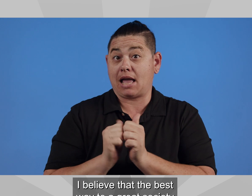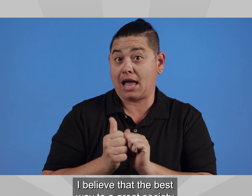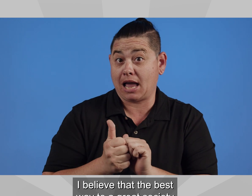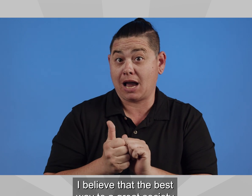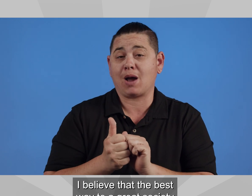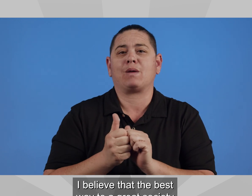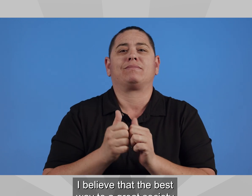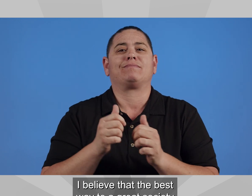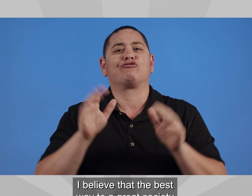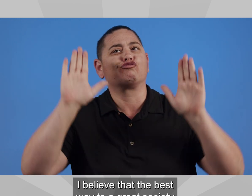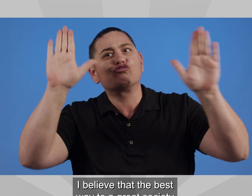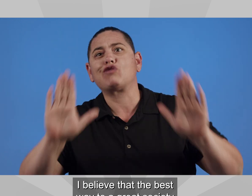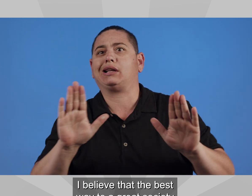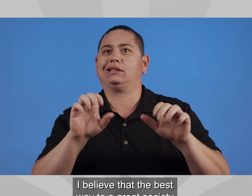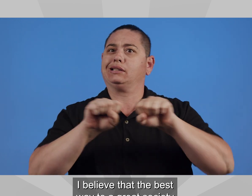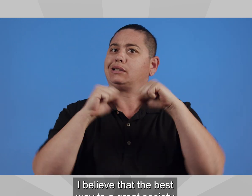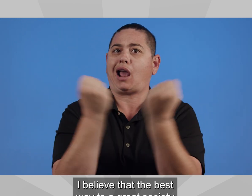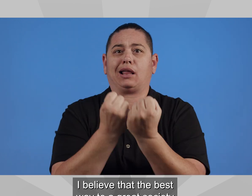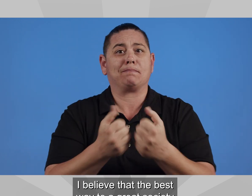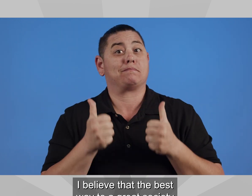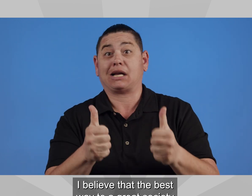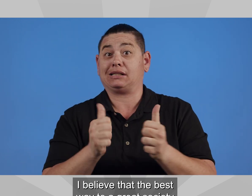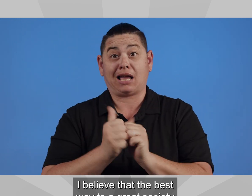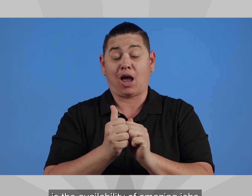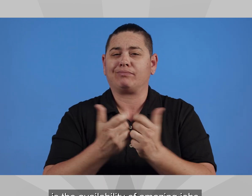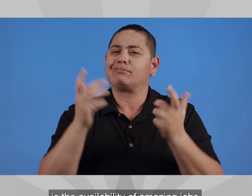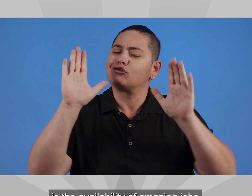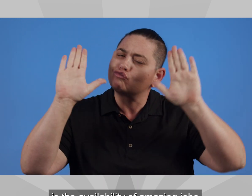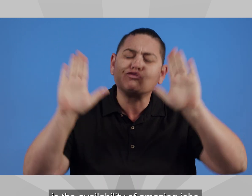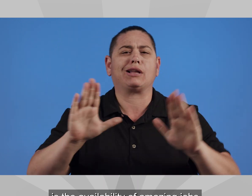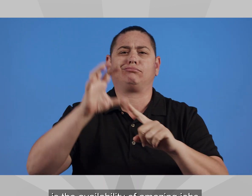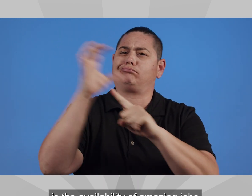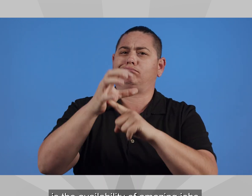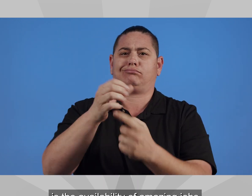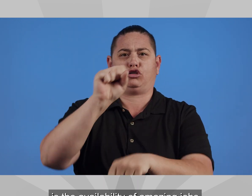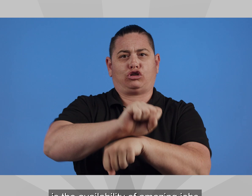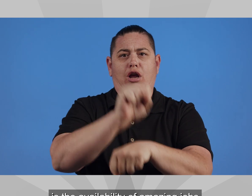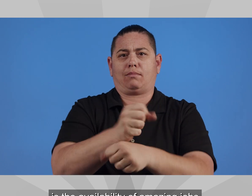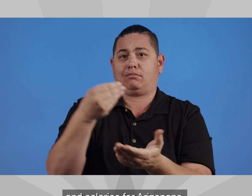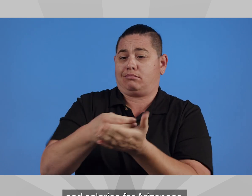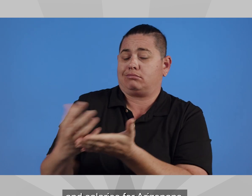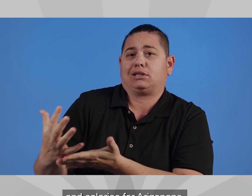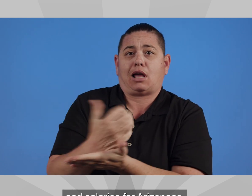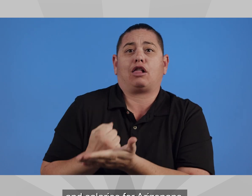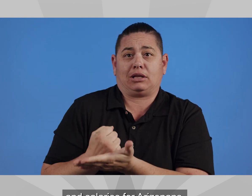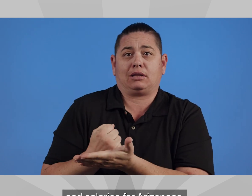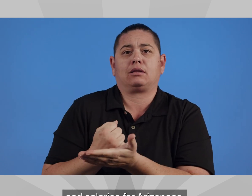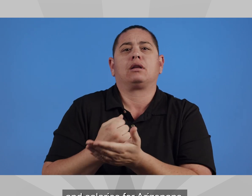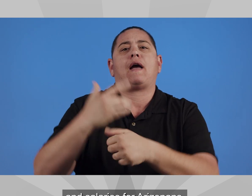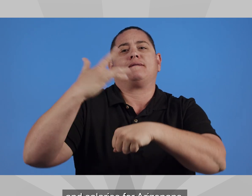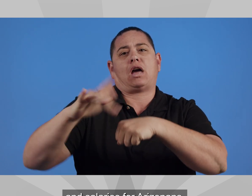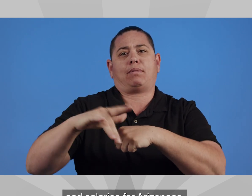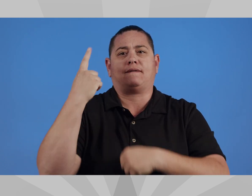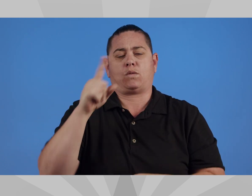I believe that the best way to a great society is the availability of amazing jobs and salaries for